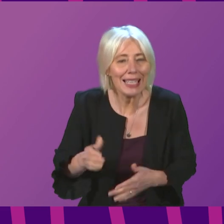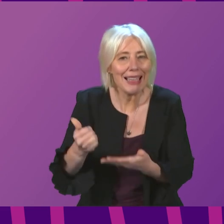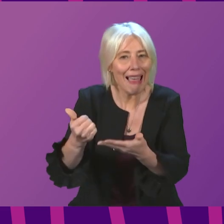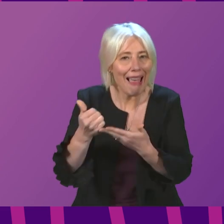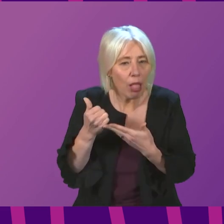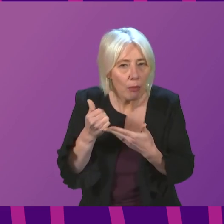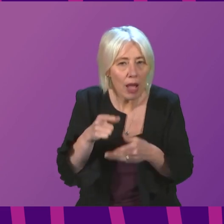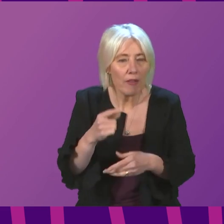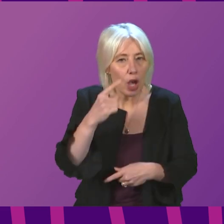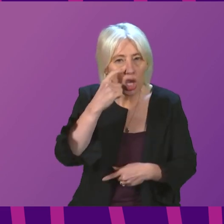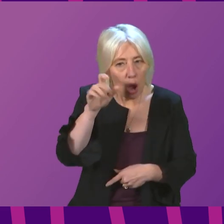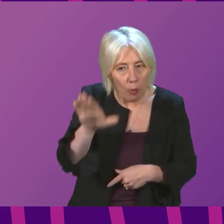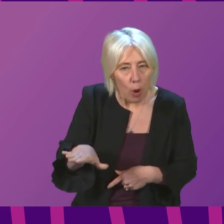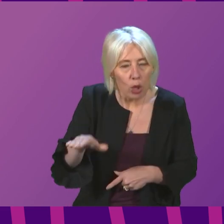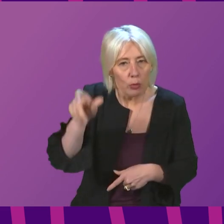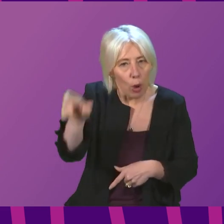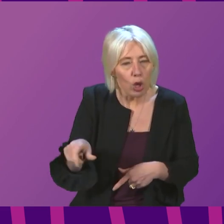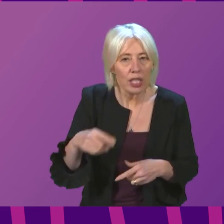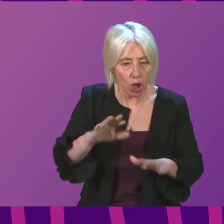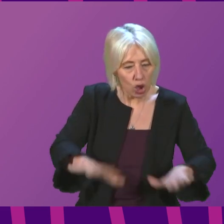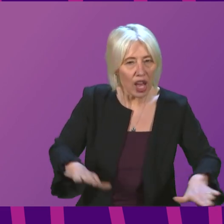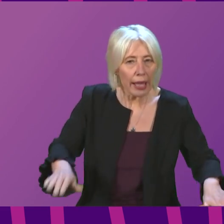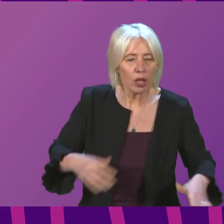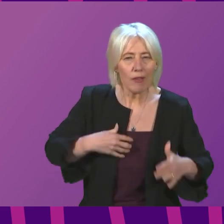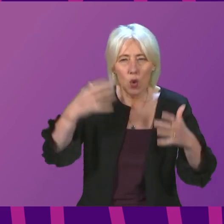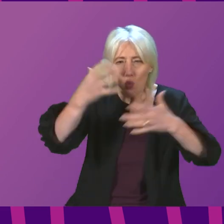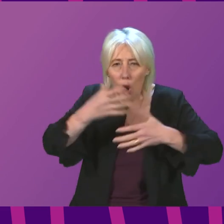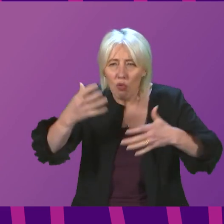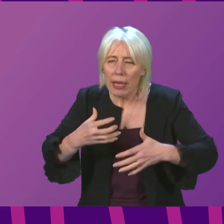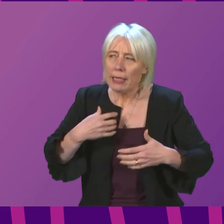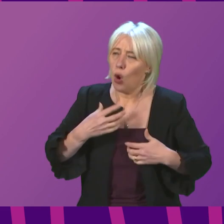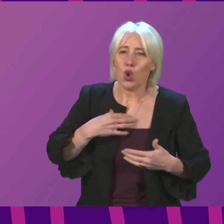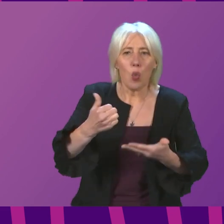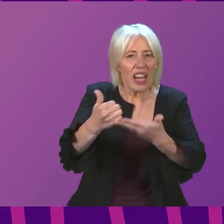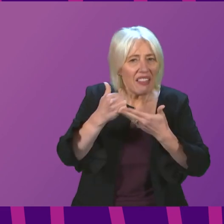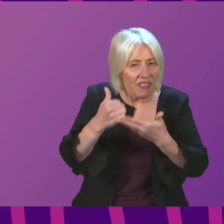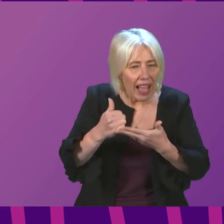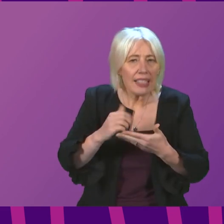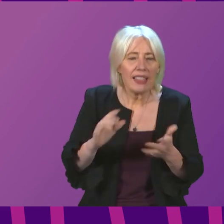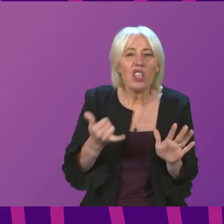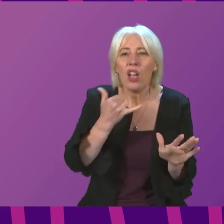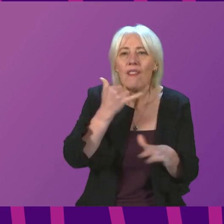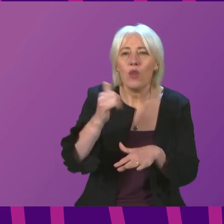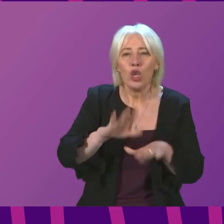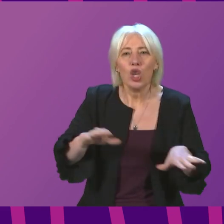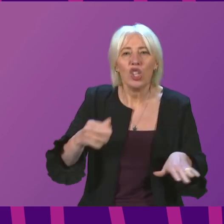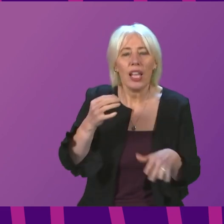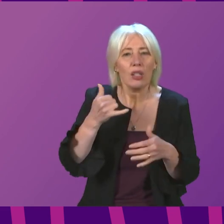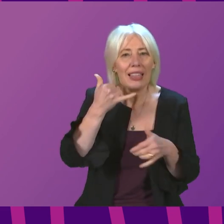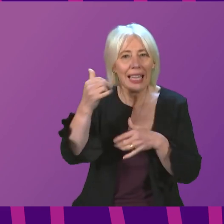a child or a young person and you are worried about anything or you are looking for some advice right now, then you can phone Childline